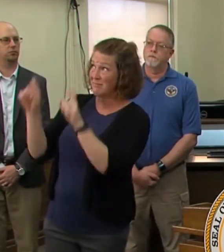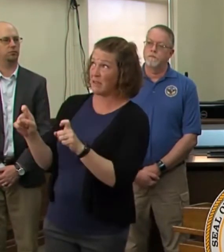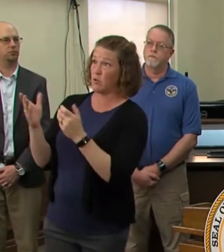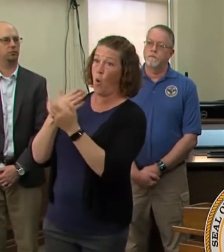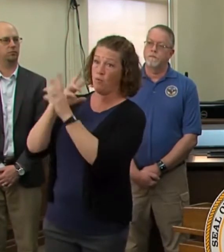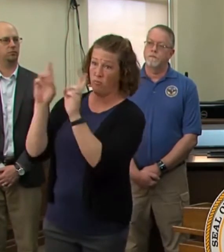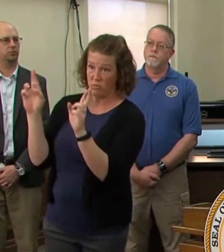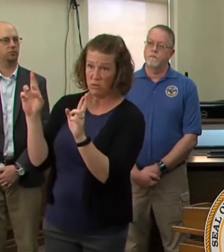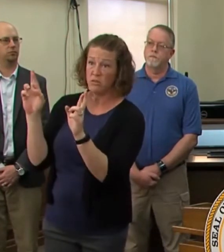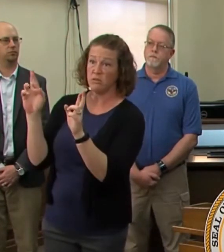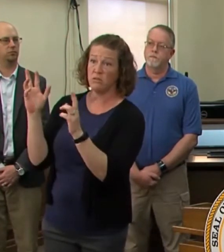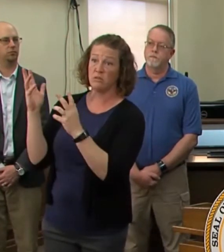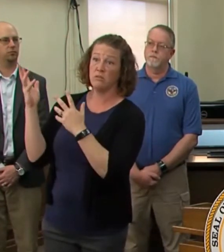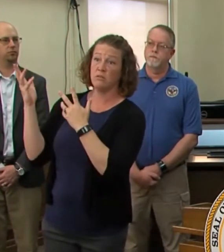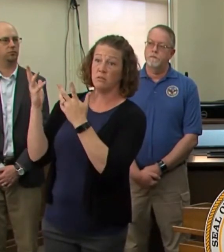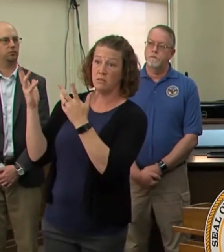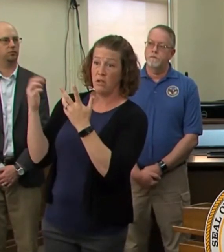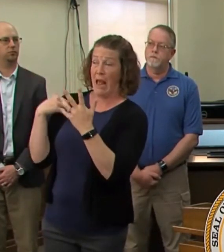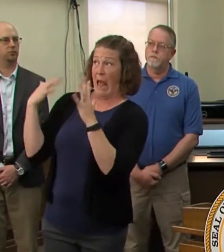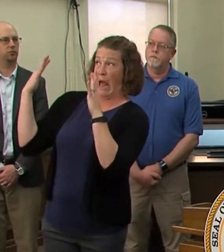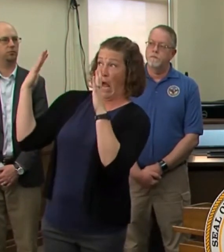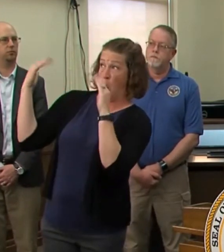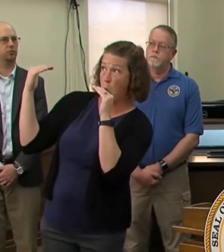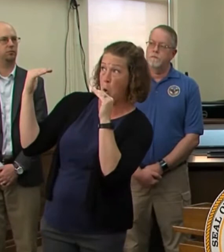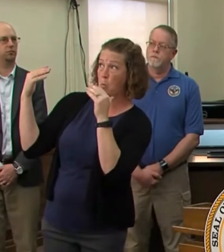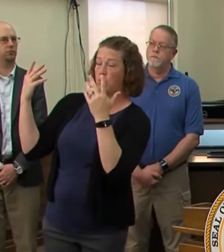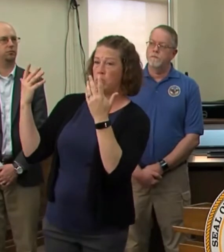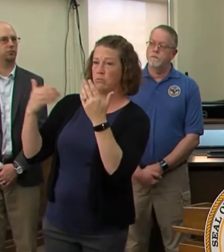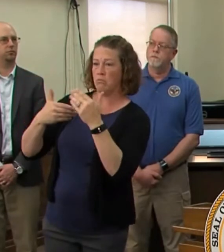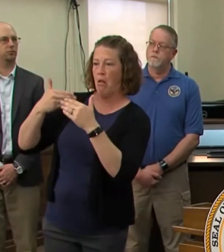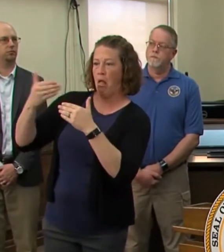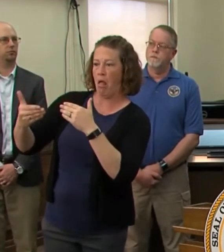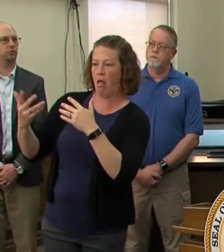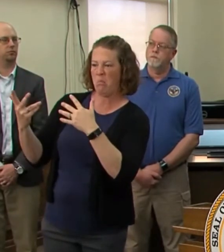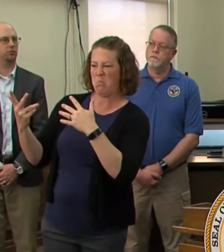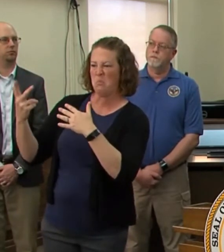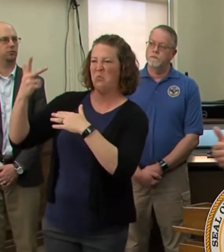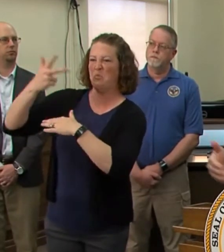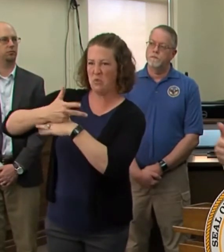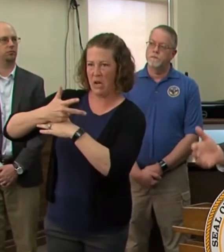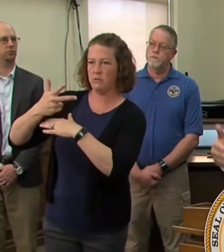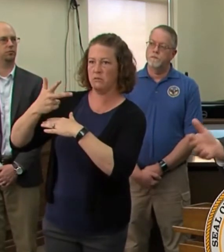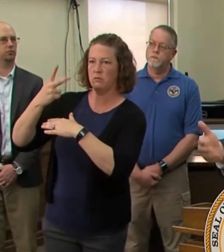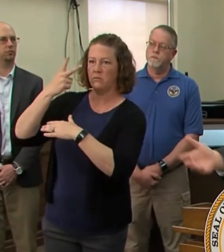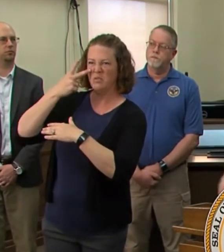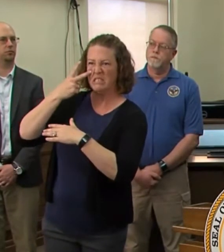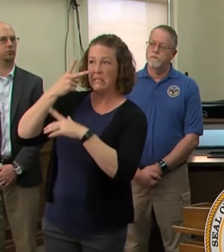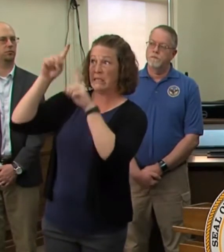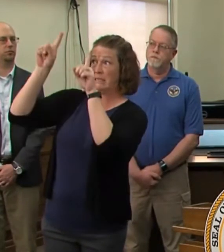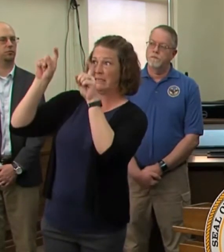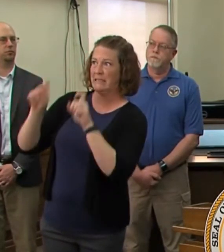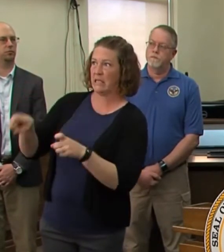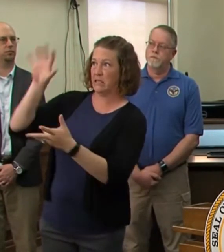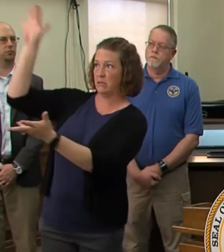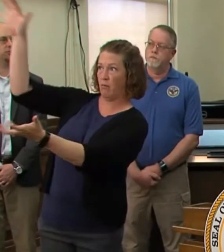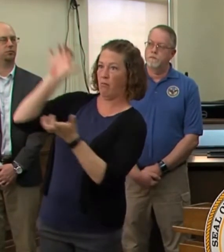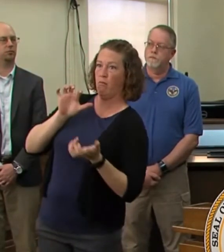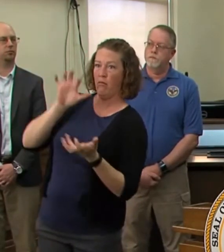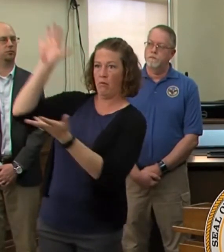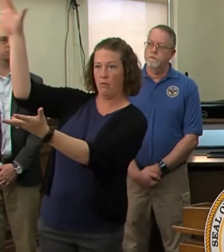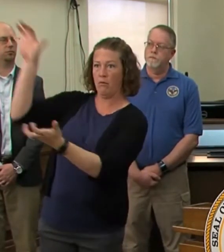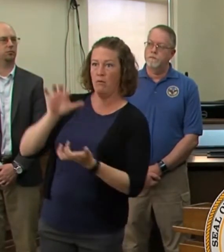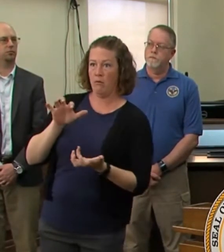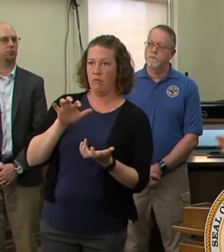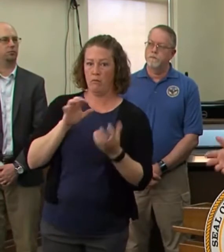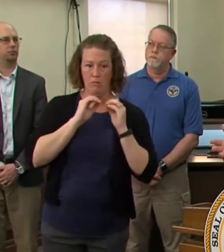now that maybe in the next three days that we're going to start to see thousands and thousands and thousands more tests for the state of